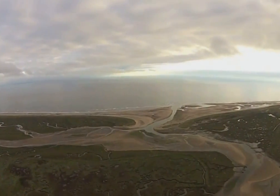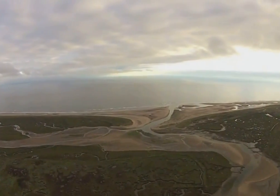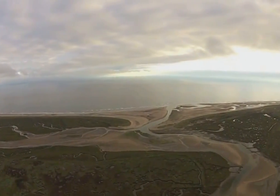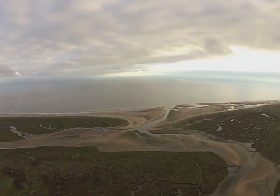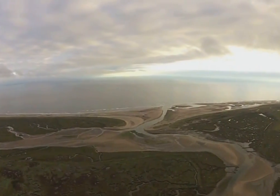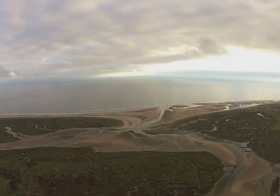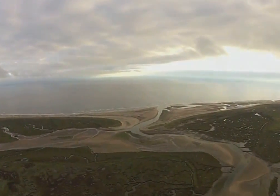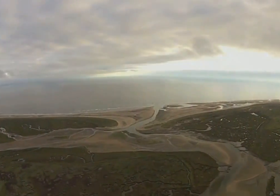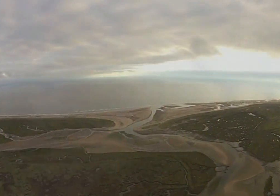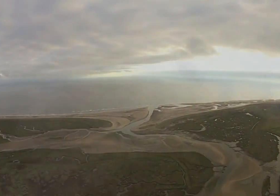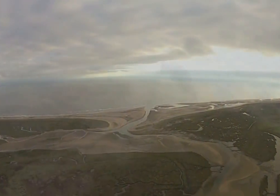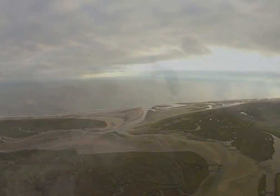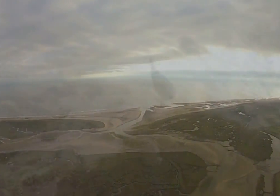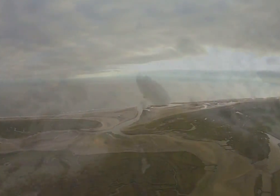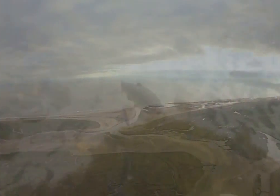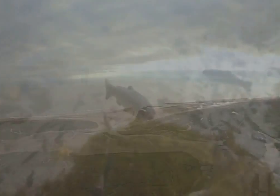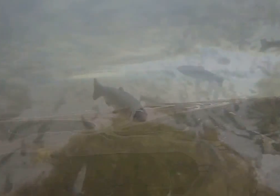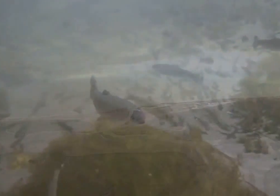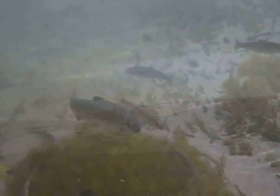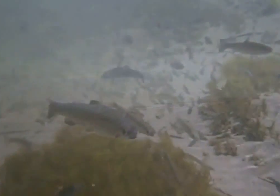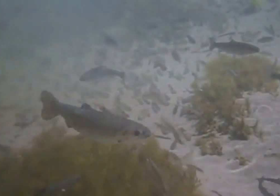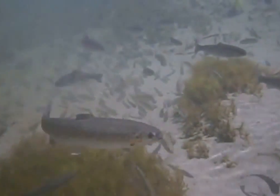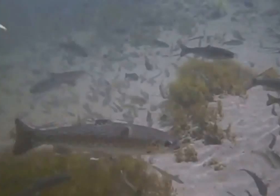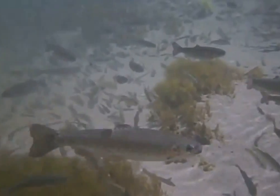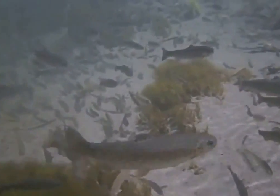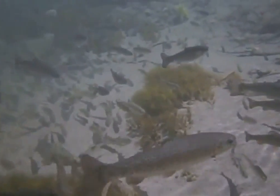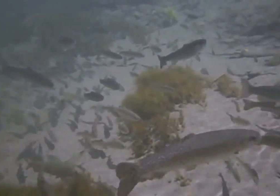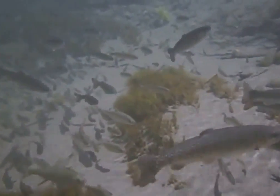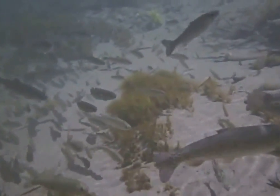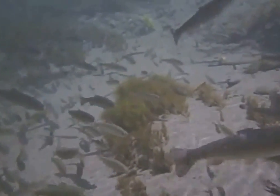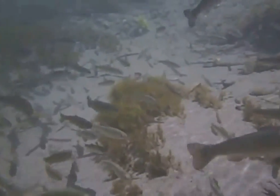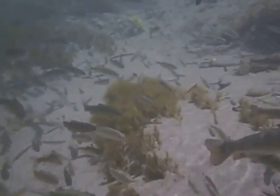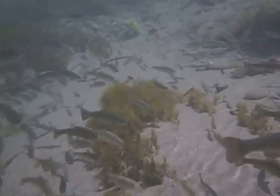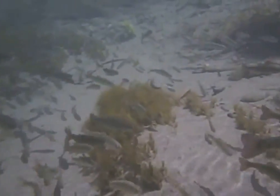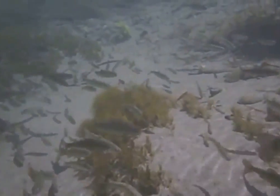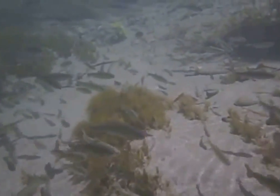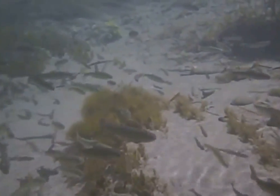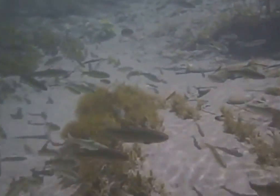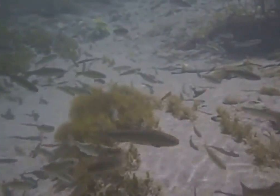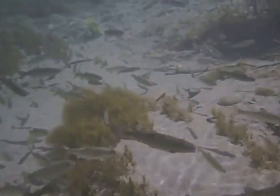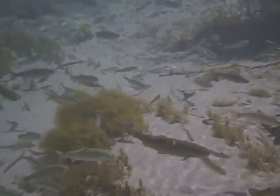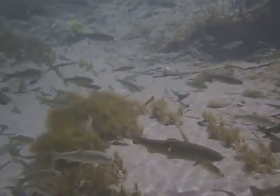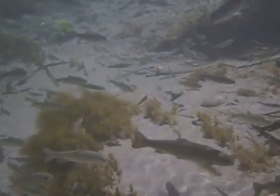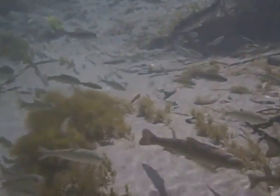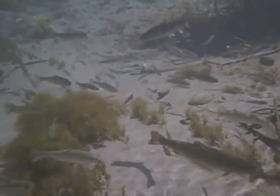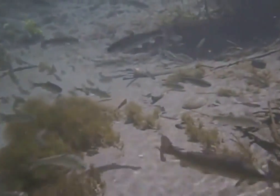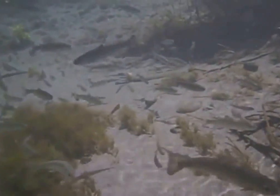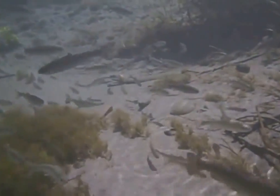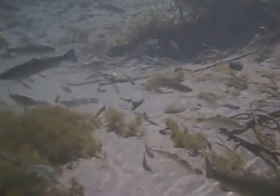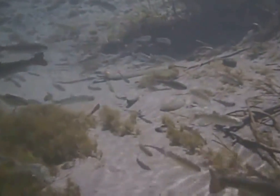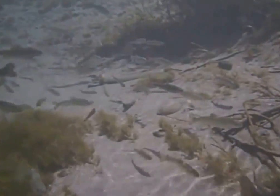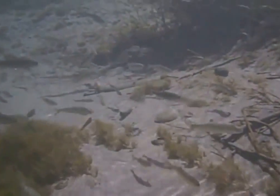internal changes necessary for him to enter the salty ocean waters to live and move,